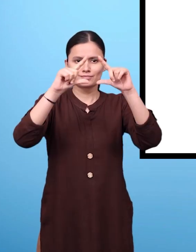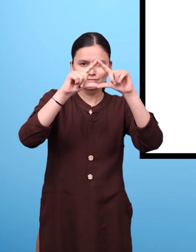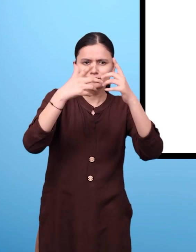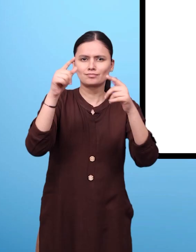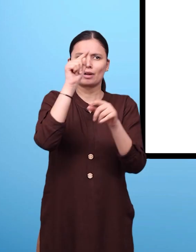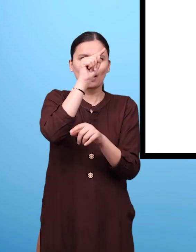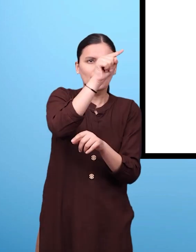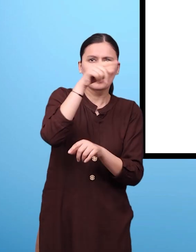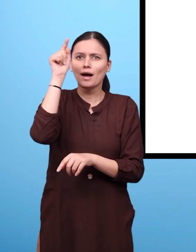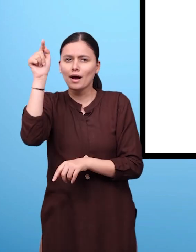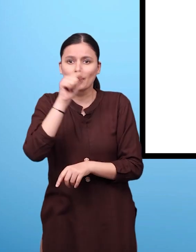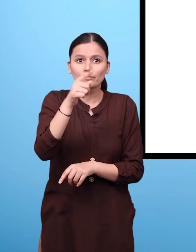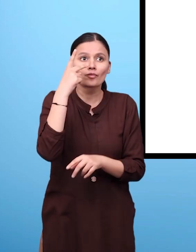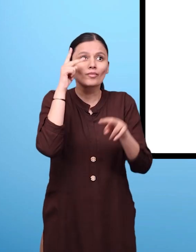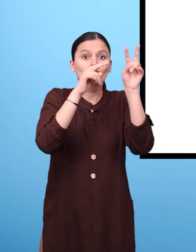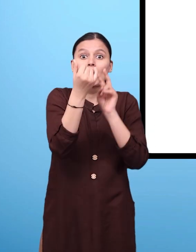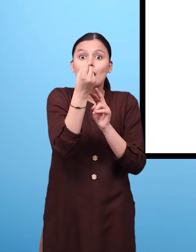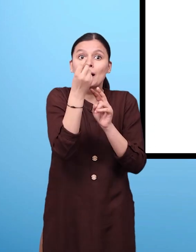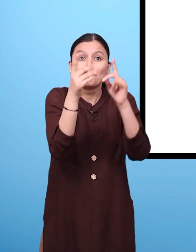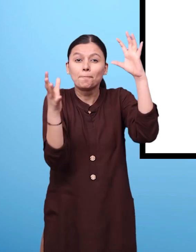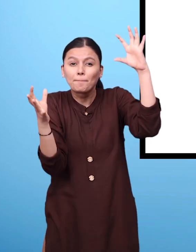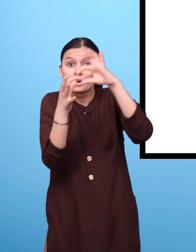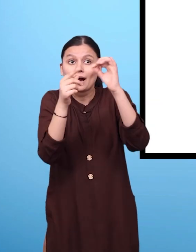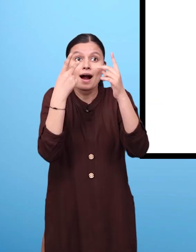b blank c blank